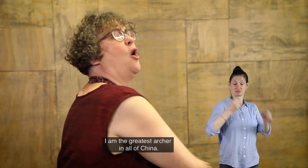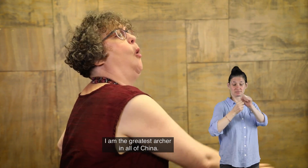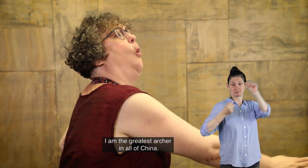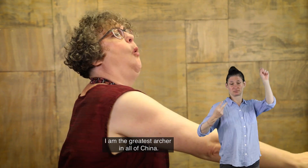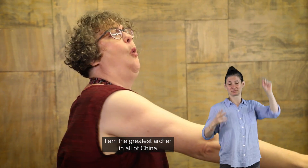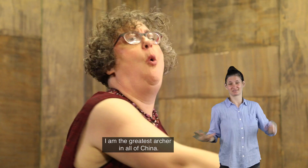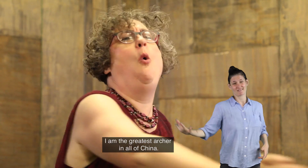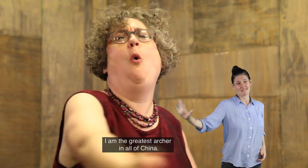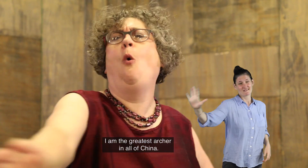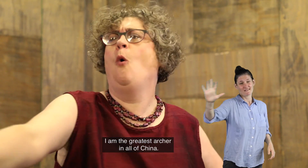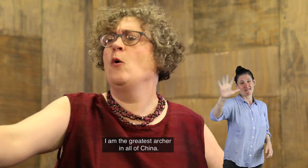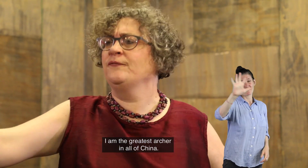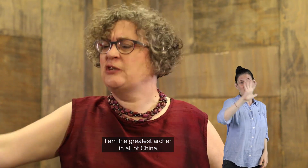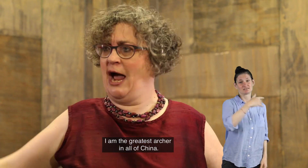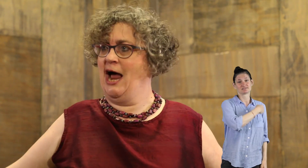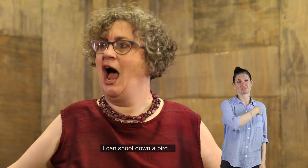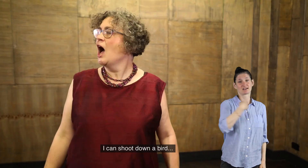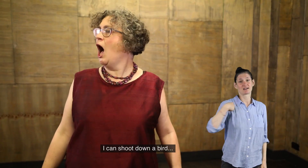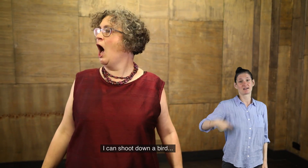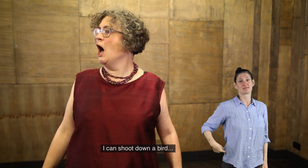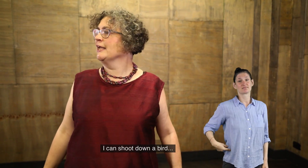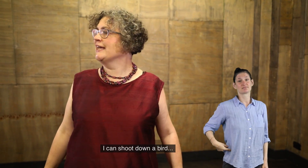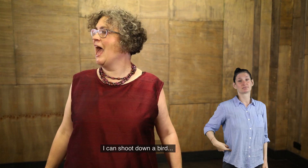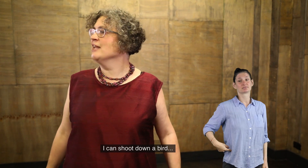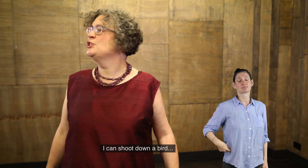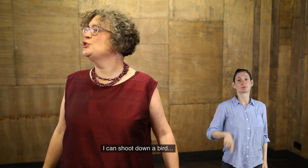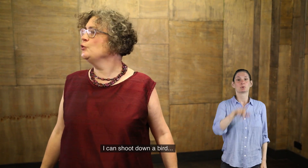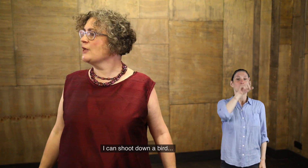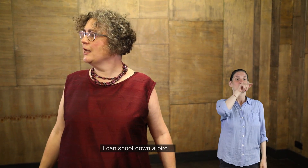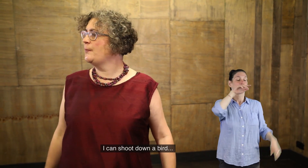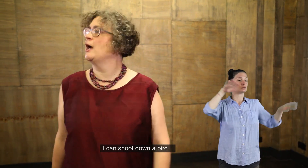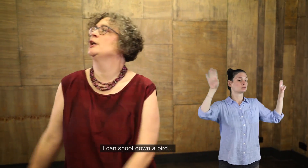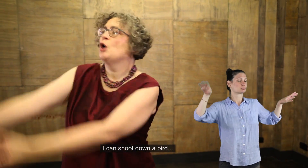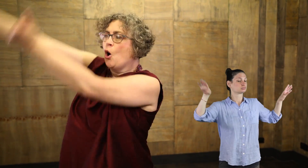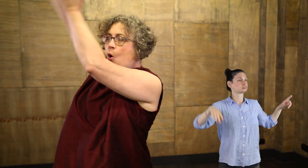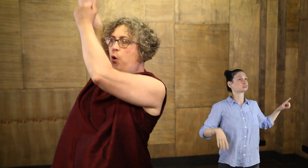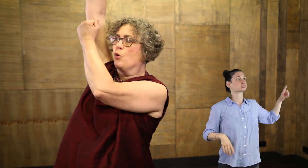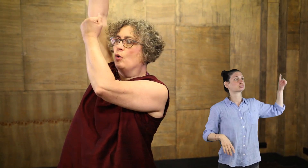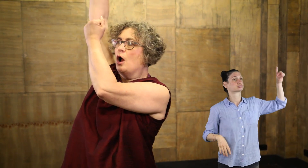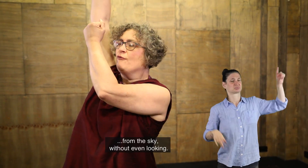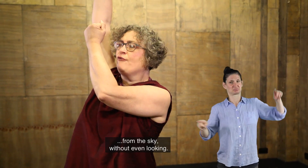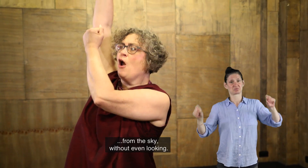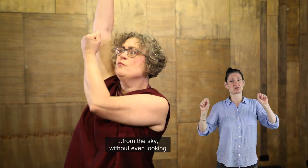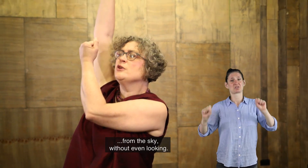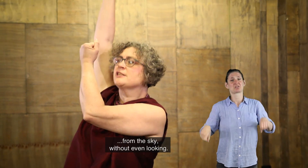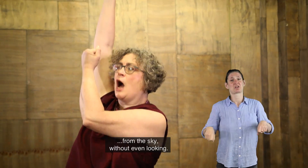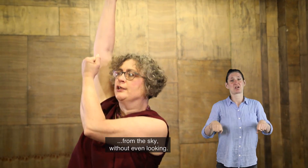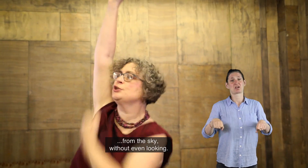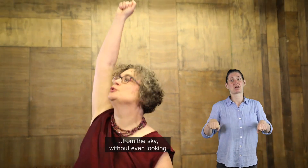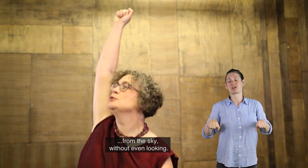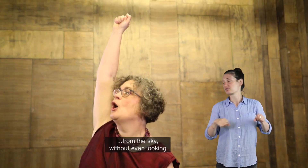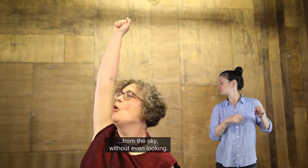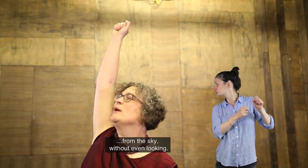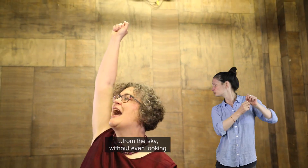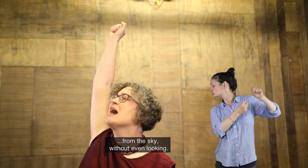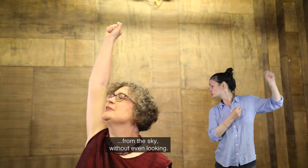archer in all of China. I can shoot down a bird from the sky